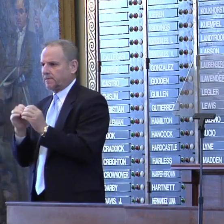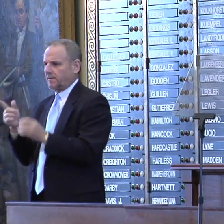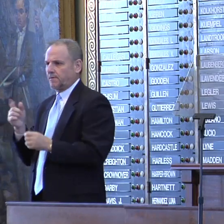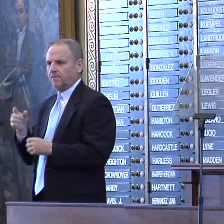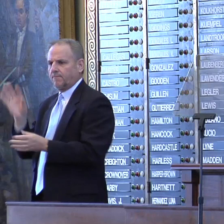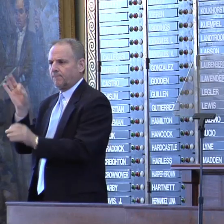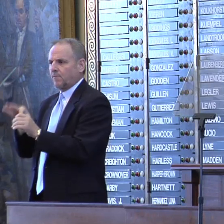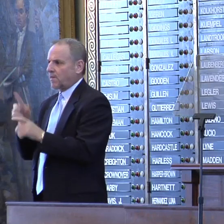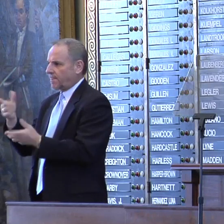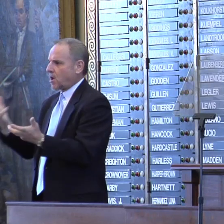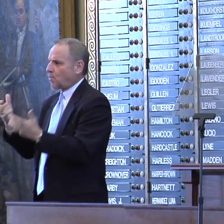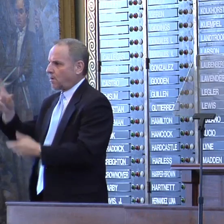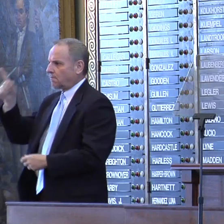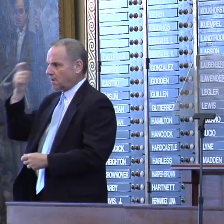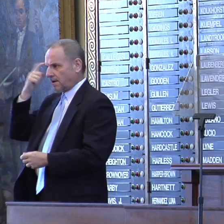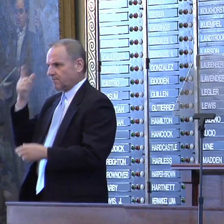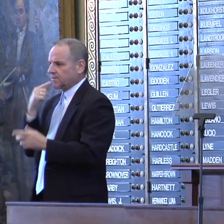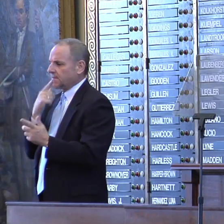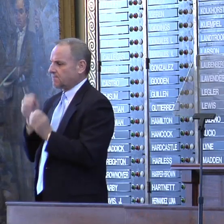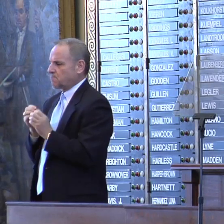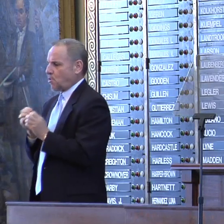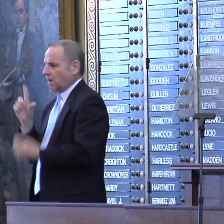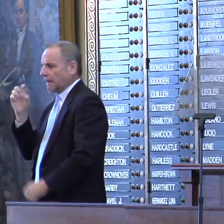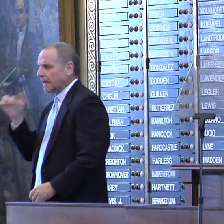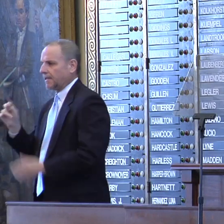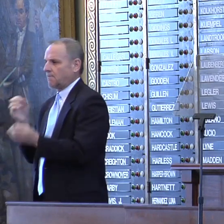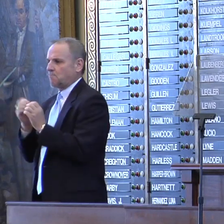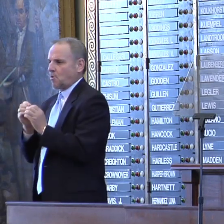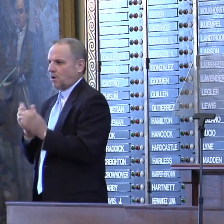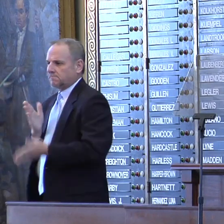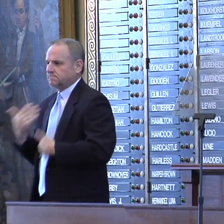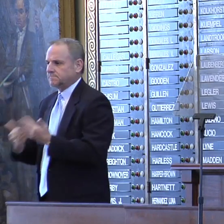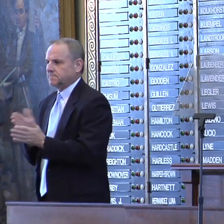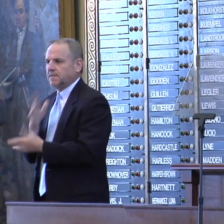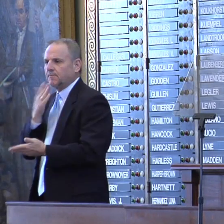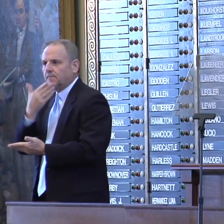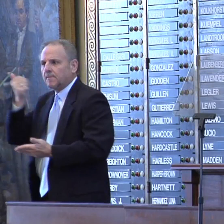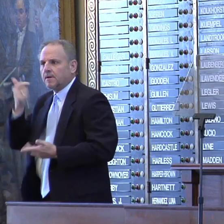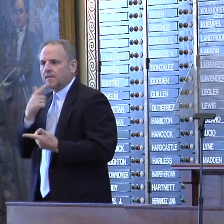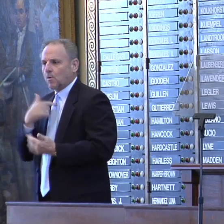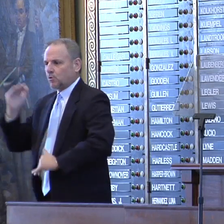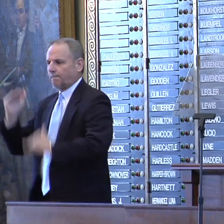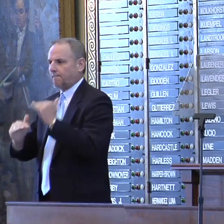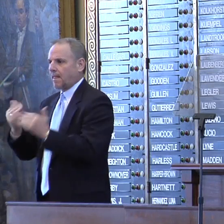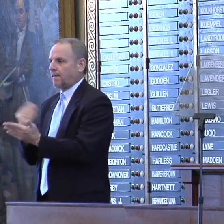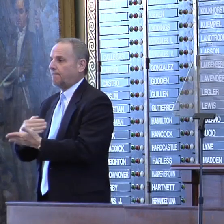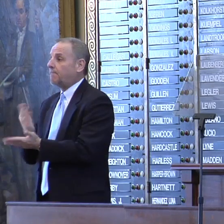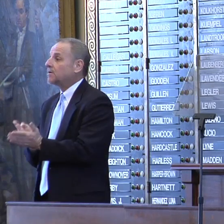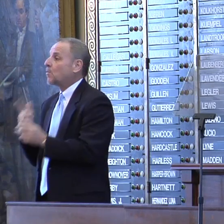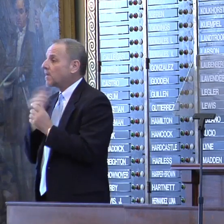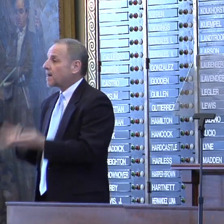They want government to be even leaner and more efficient and they want us to balance the budget without raising